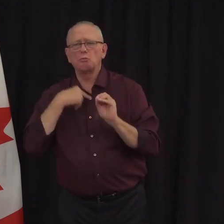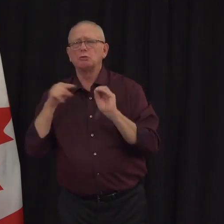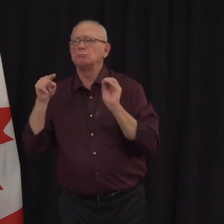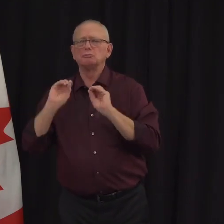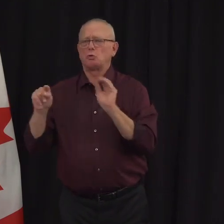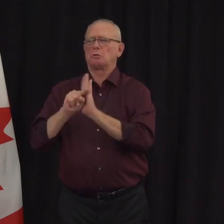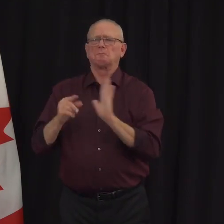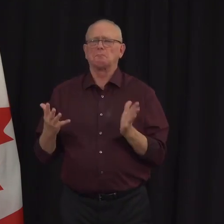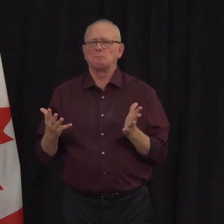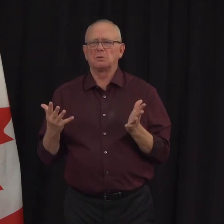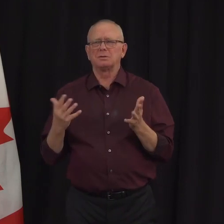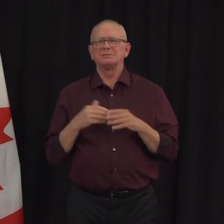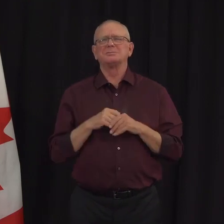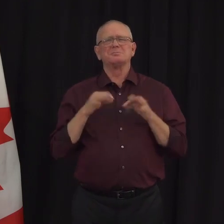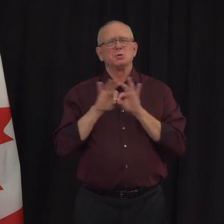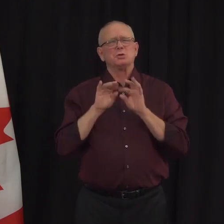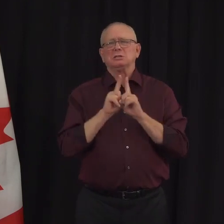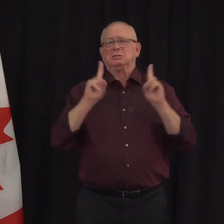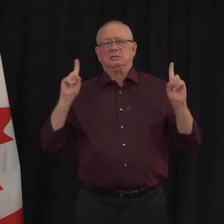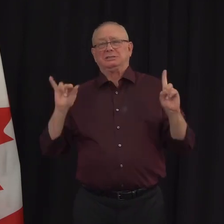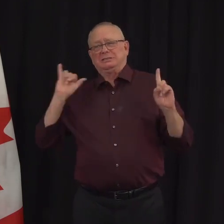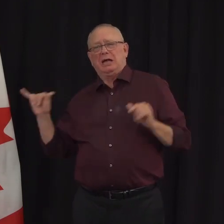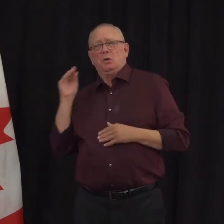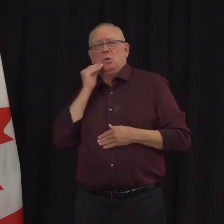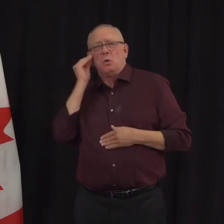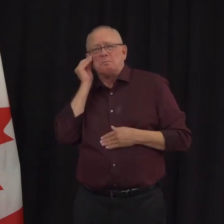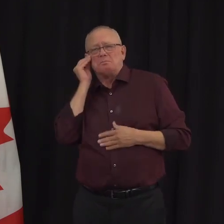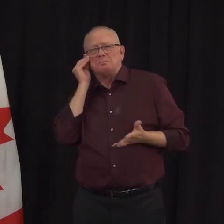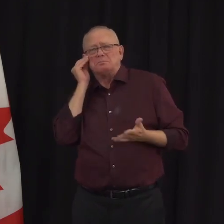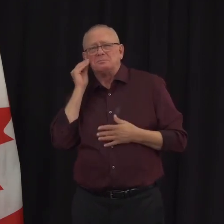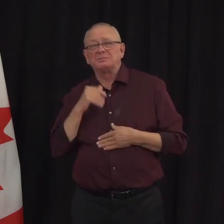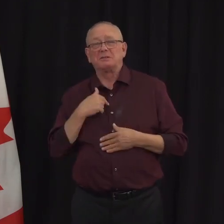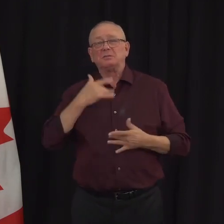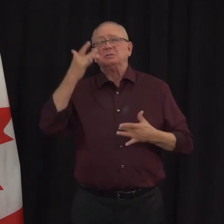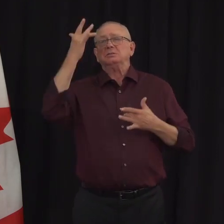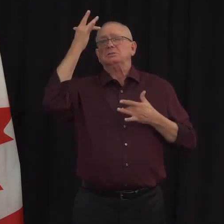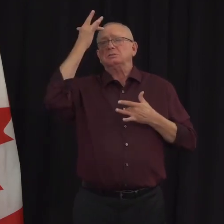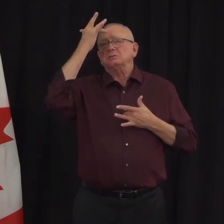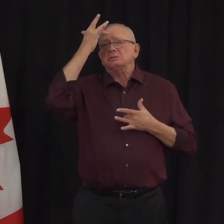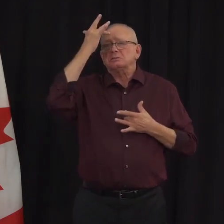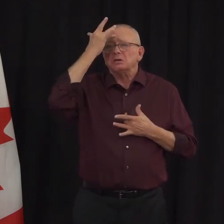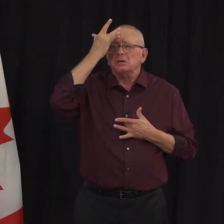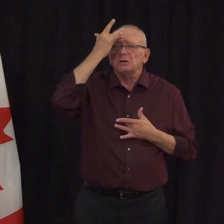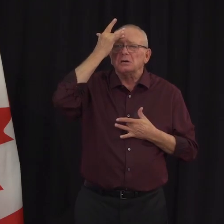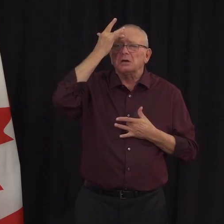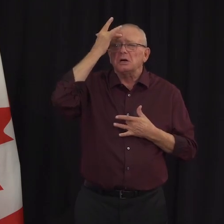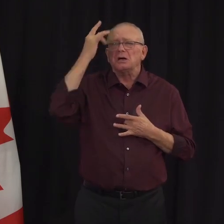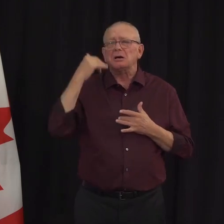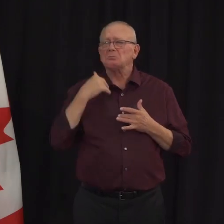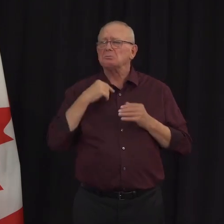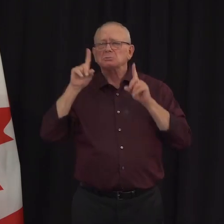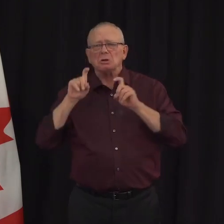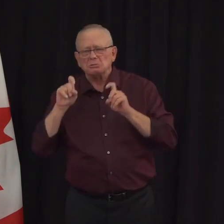It is also why, if you were sick, but not a close contact, and you test negative, you only have to stay